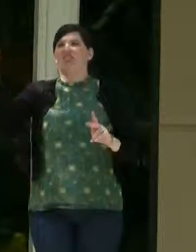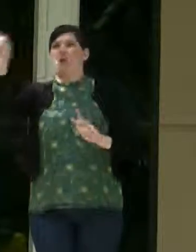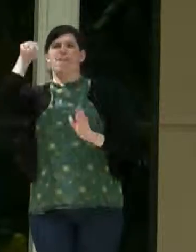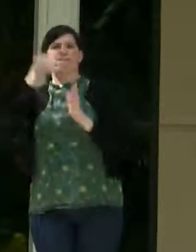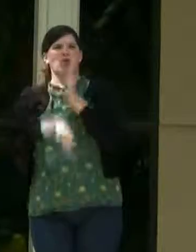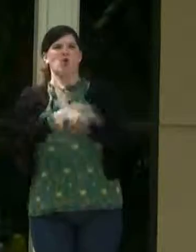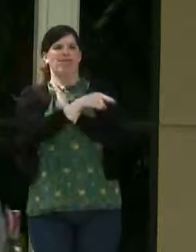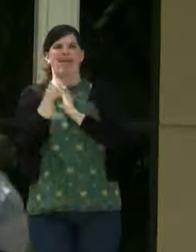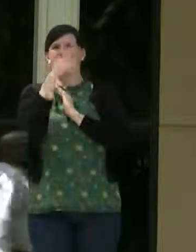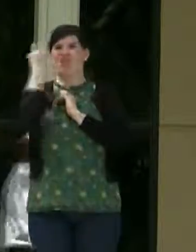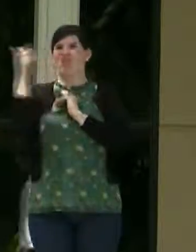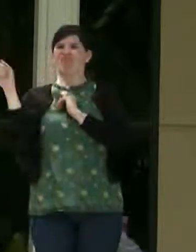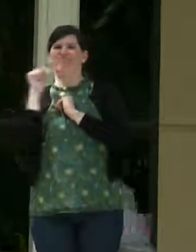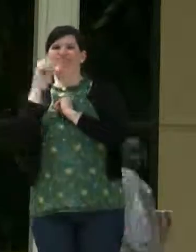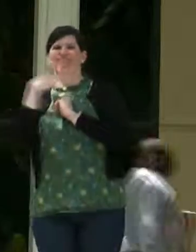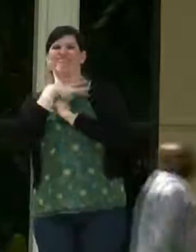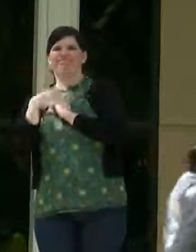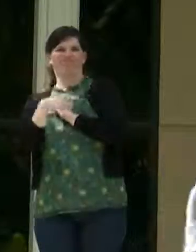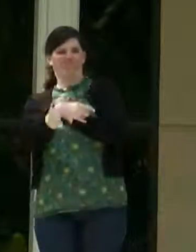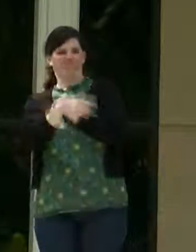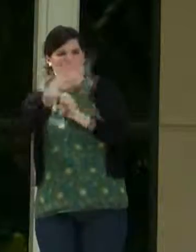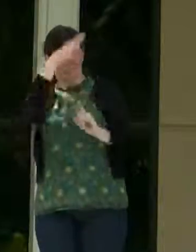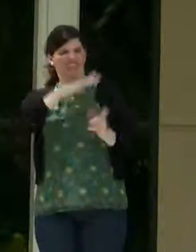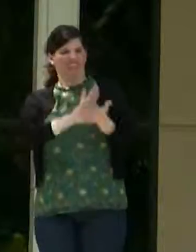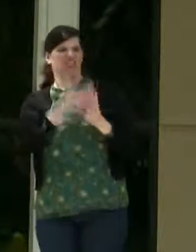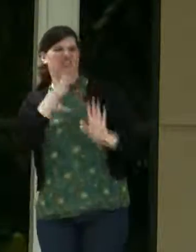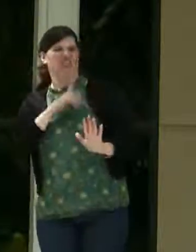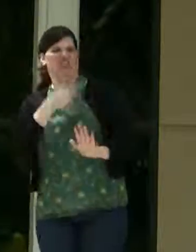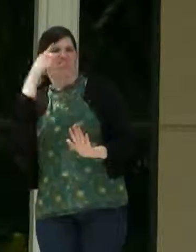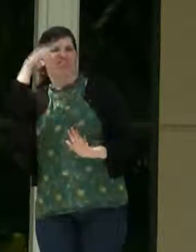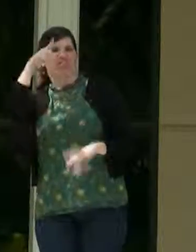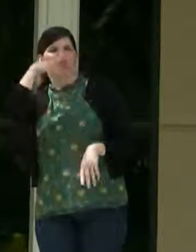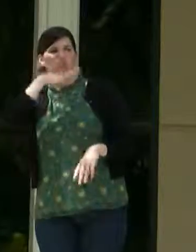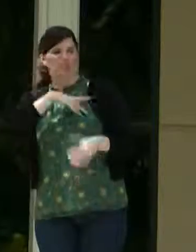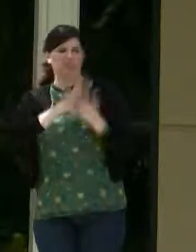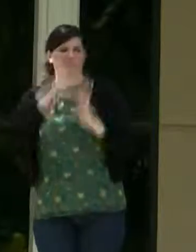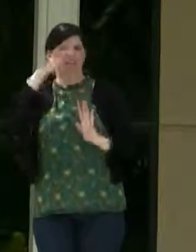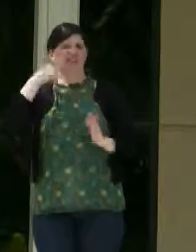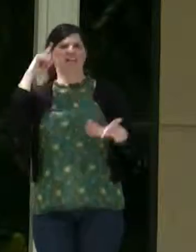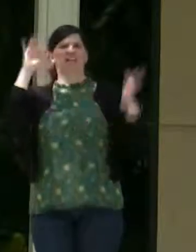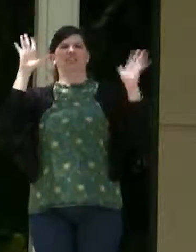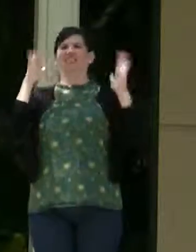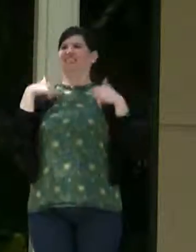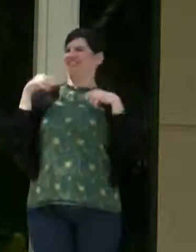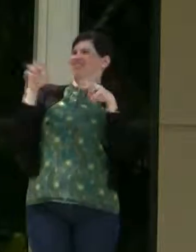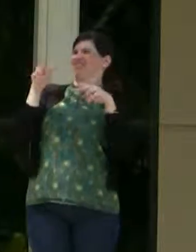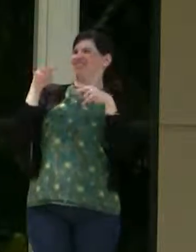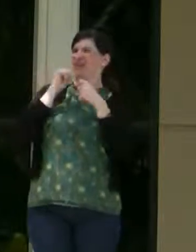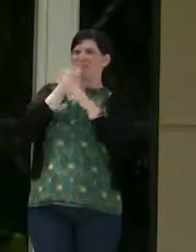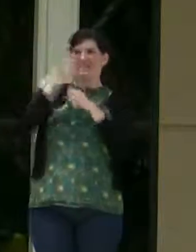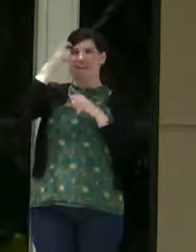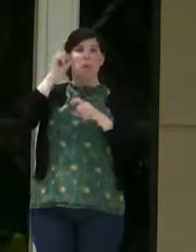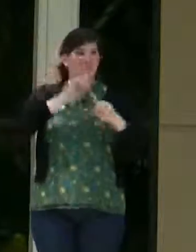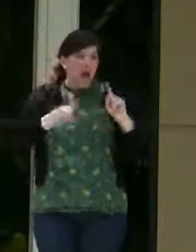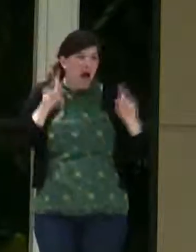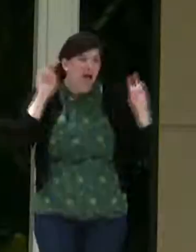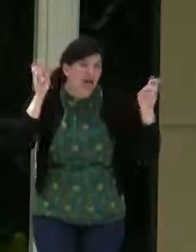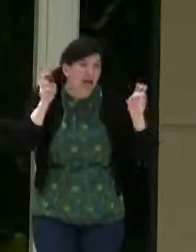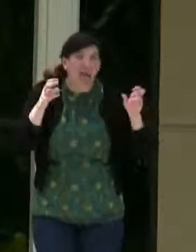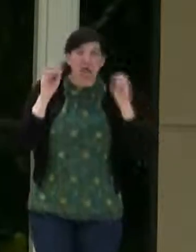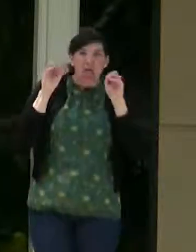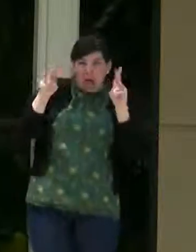other people don't like it. Which is, which doesn't make any sense to me. It's like saying, it's okay if you wear